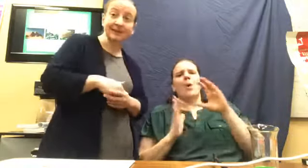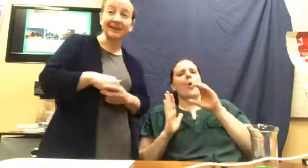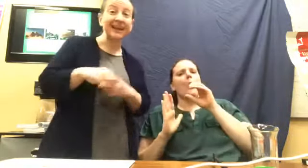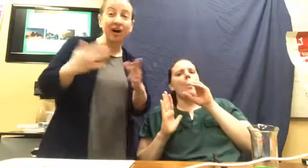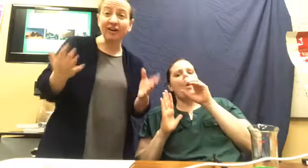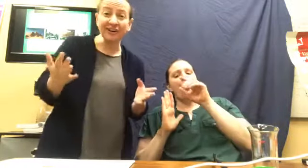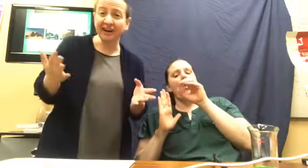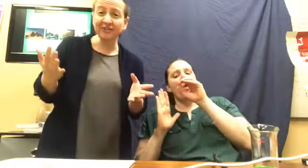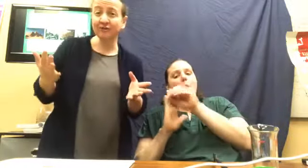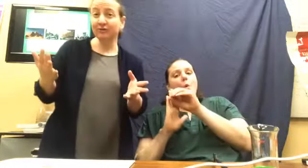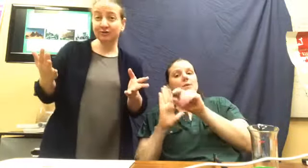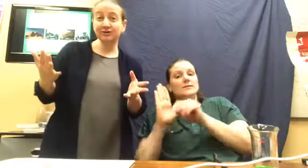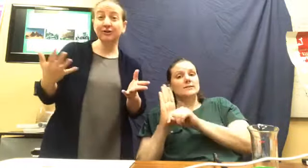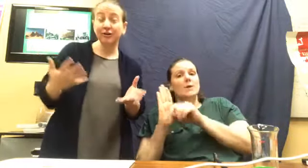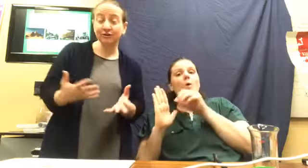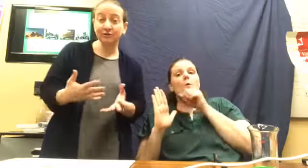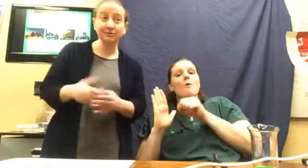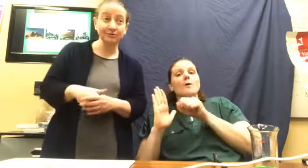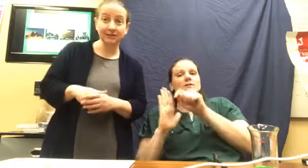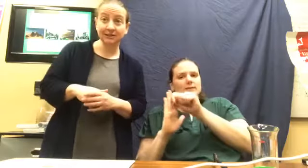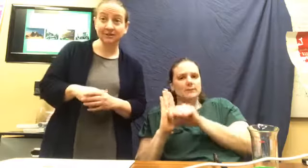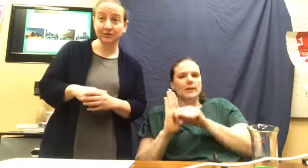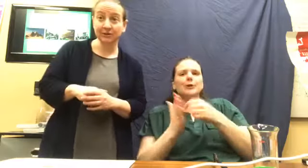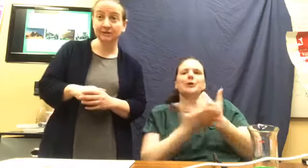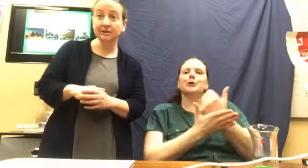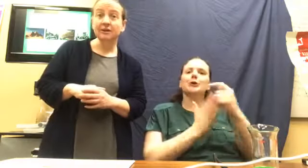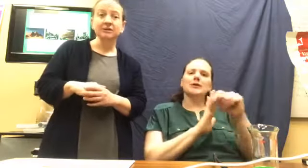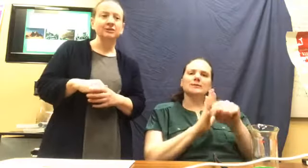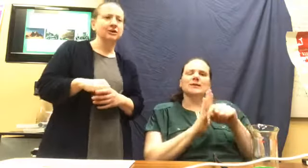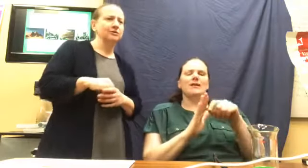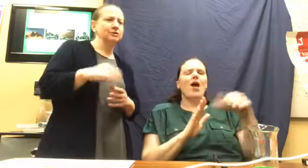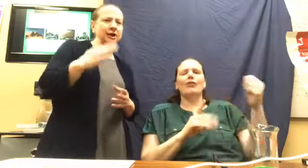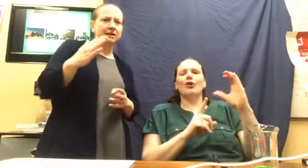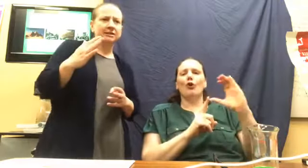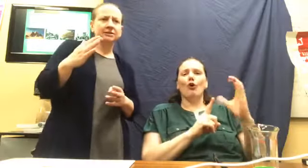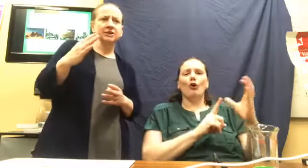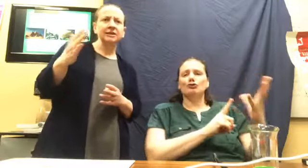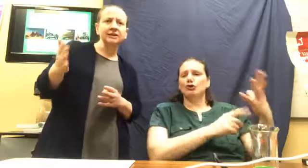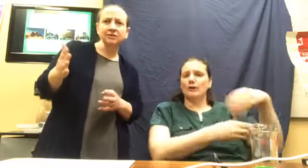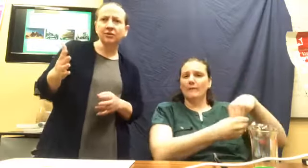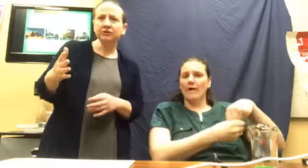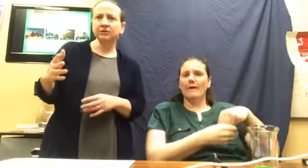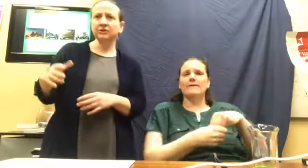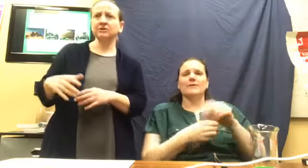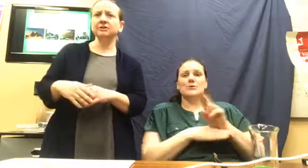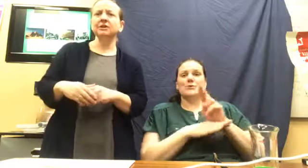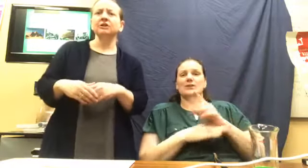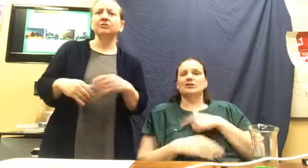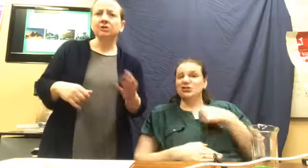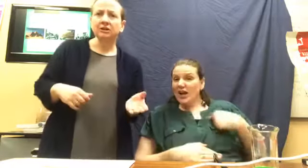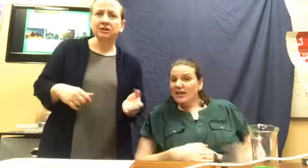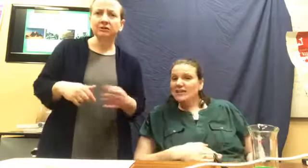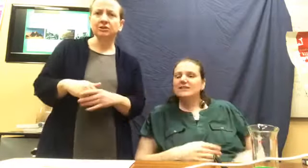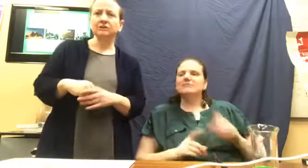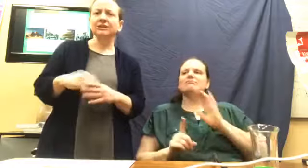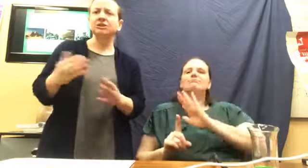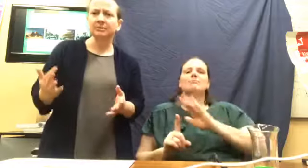and all the other cultures also use central oils. So trying Chinese cultures, Greek cultures, Egyptian